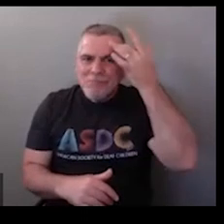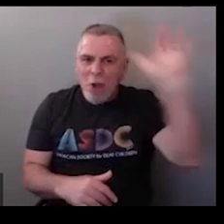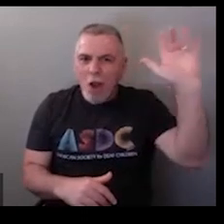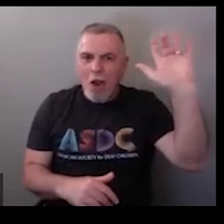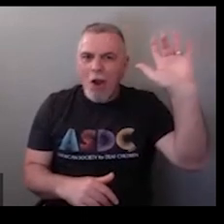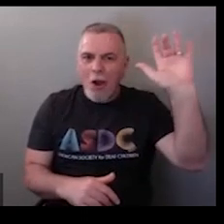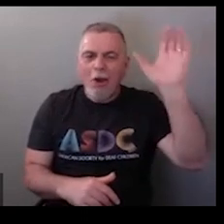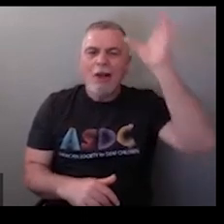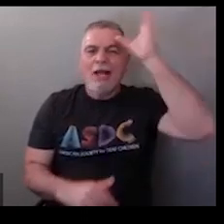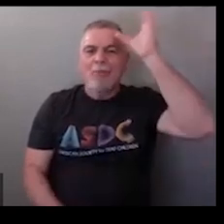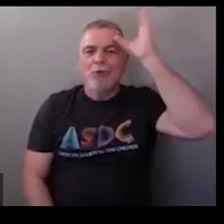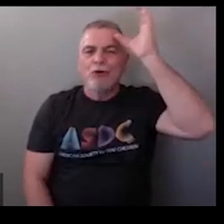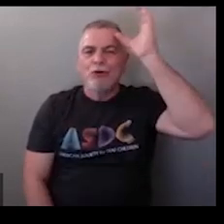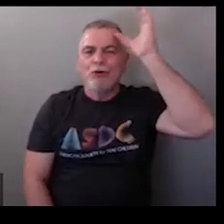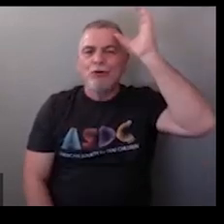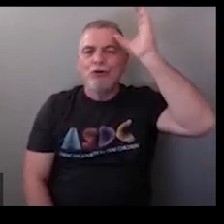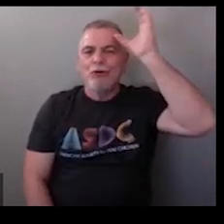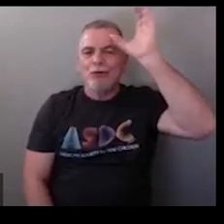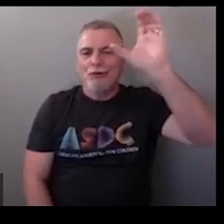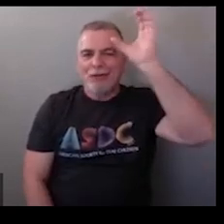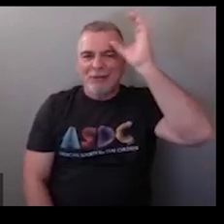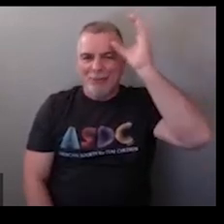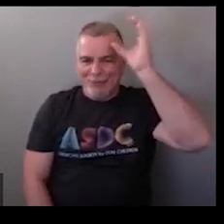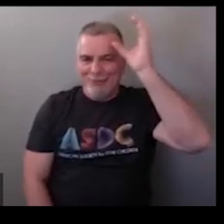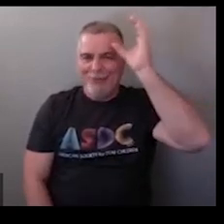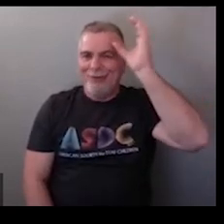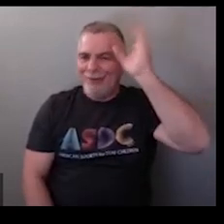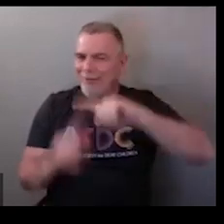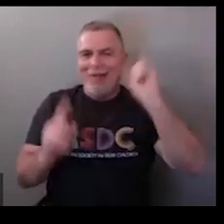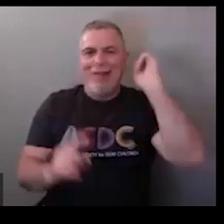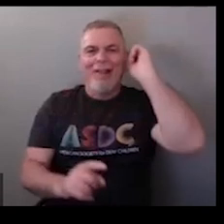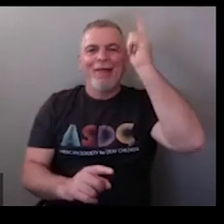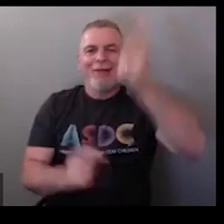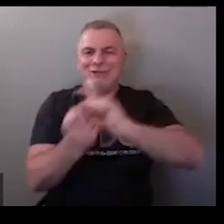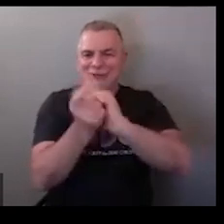over time and got smarter then people signed it like this